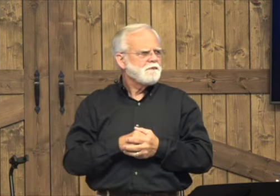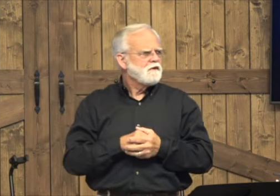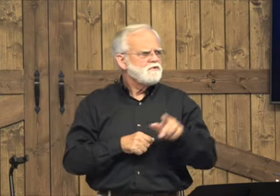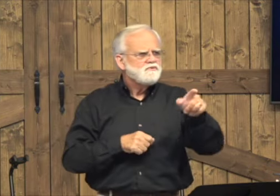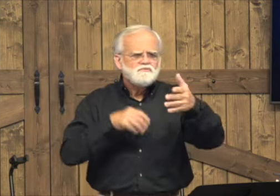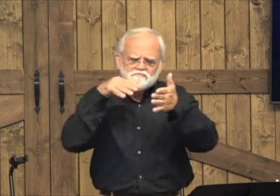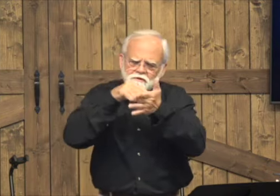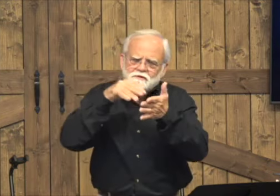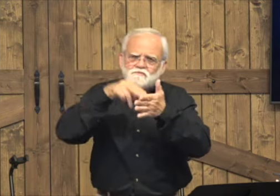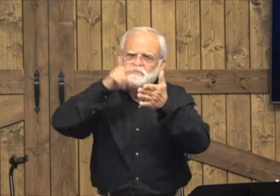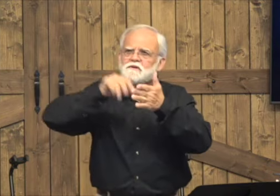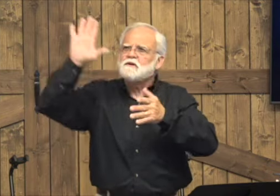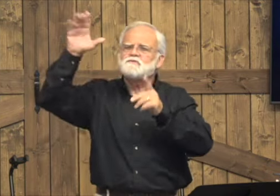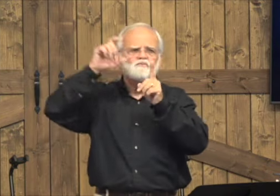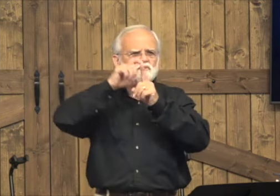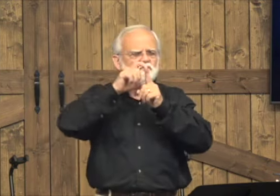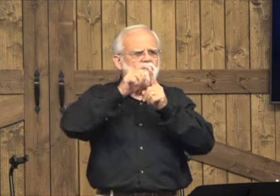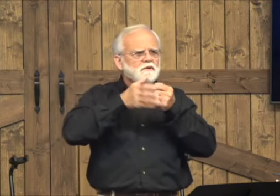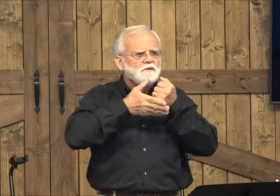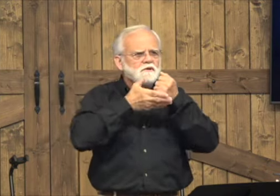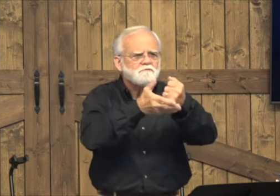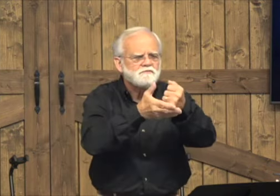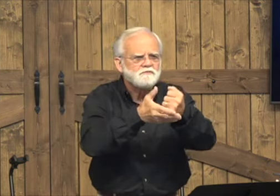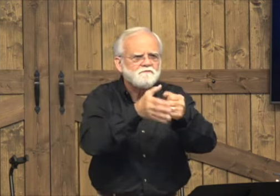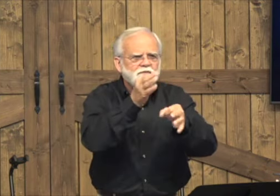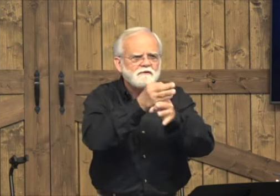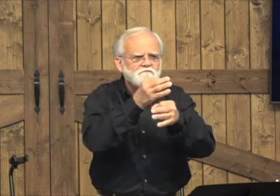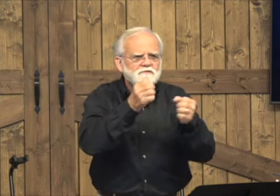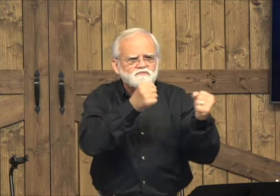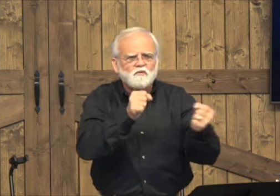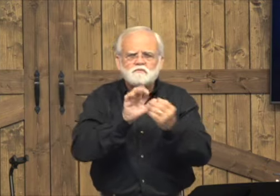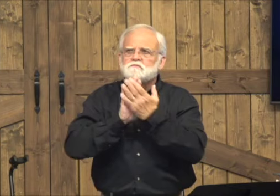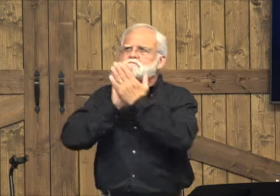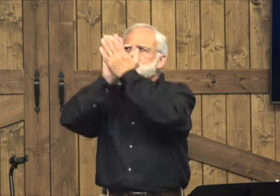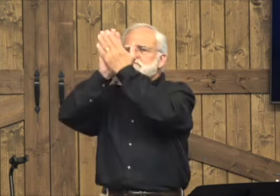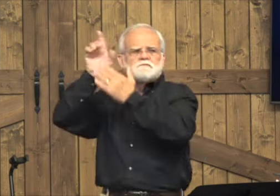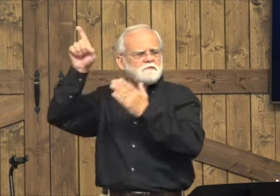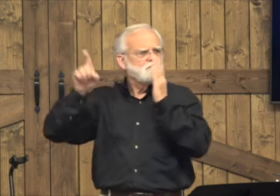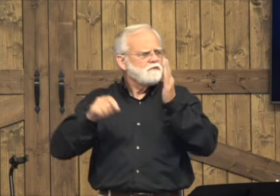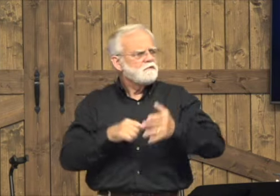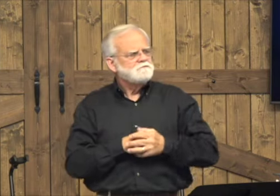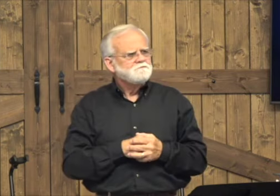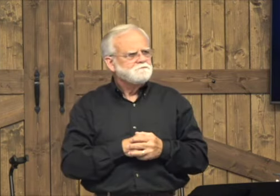continue in a relationship and grow in his presence and that our faith will be strong.